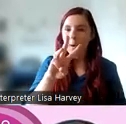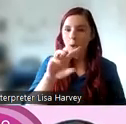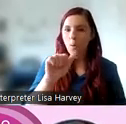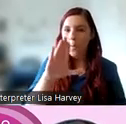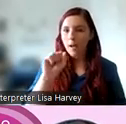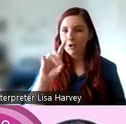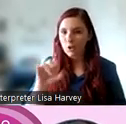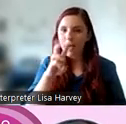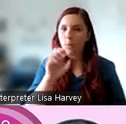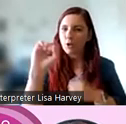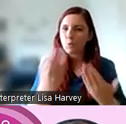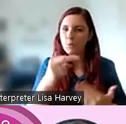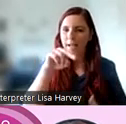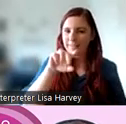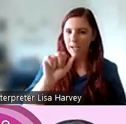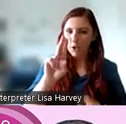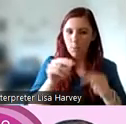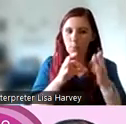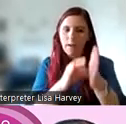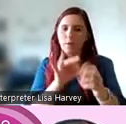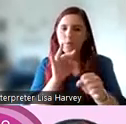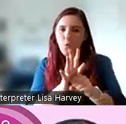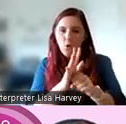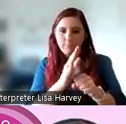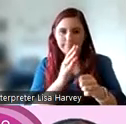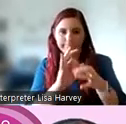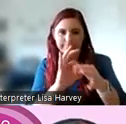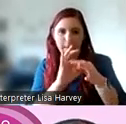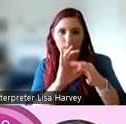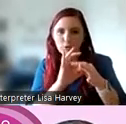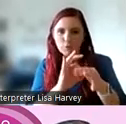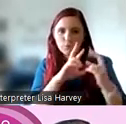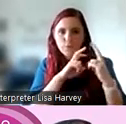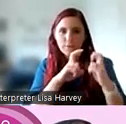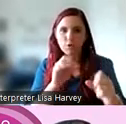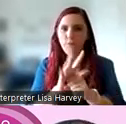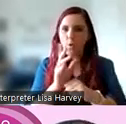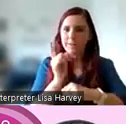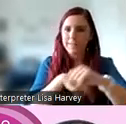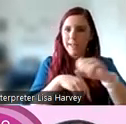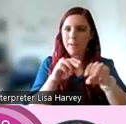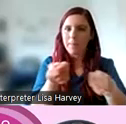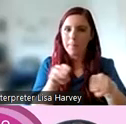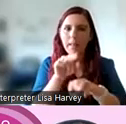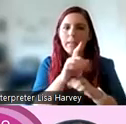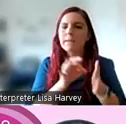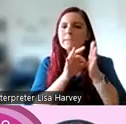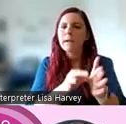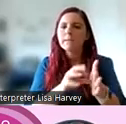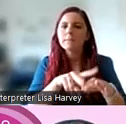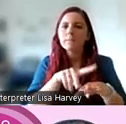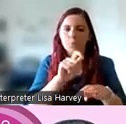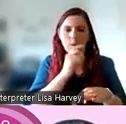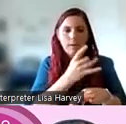introduce you to the NDA's new guidance for conducting collaborative research with disabled people. So this guidance is mainly aimed at researchers